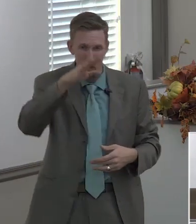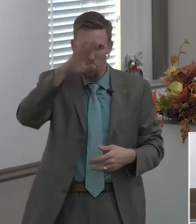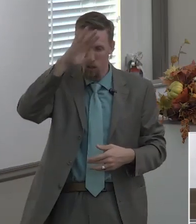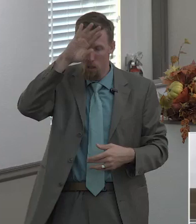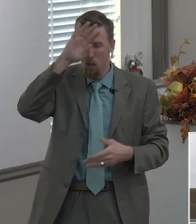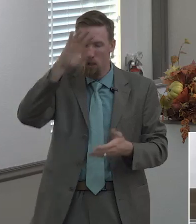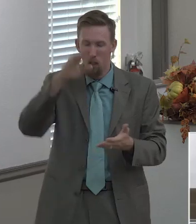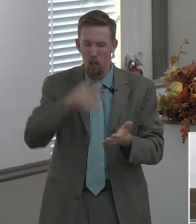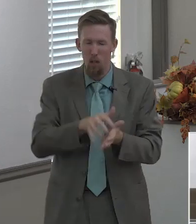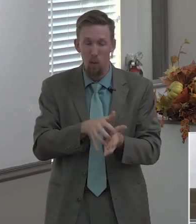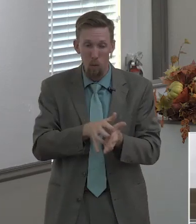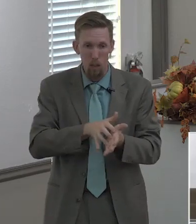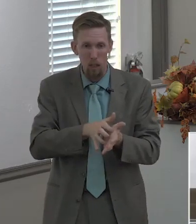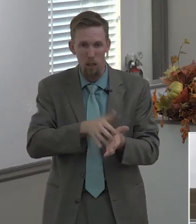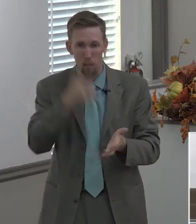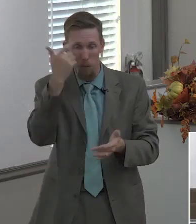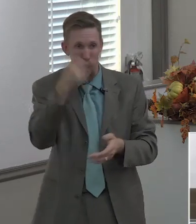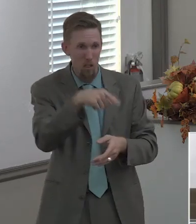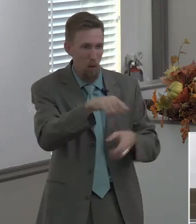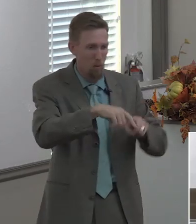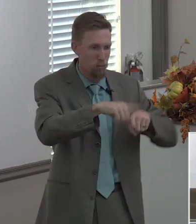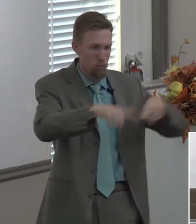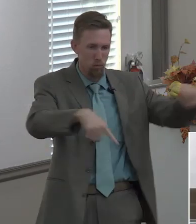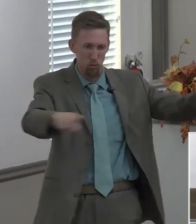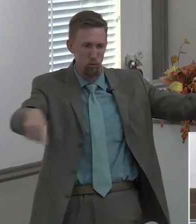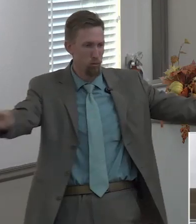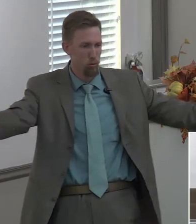were scattered abroad as sheep having no shepherd